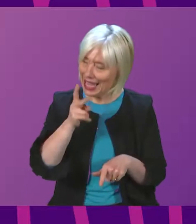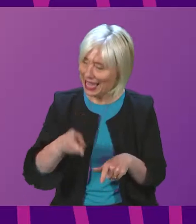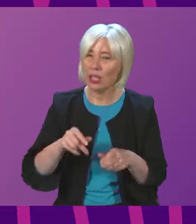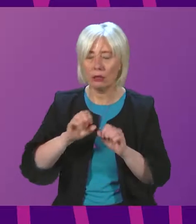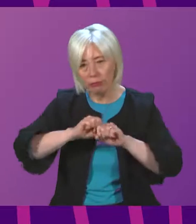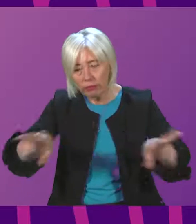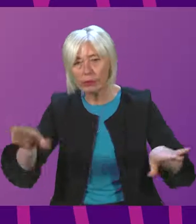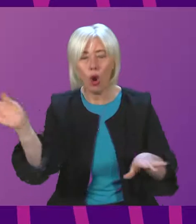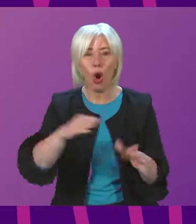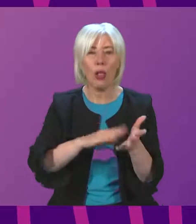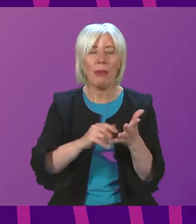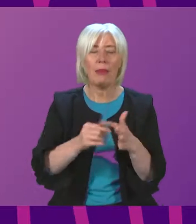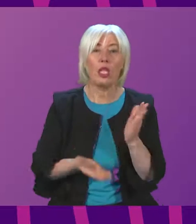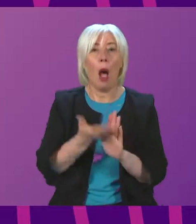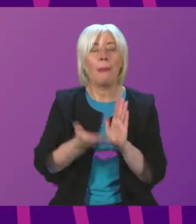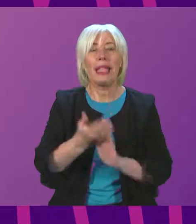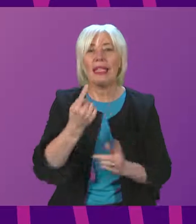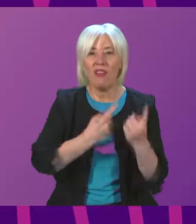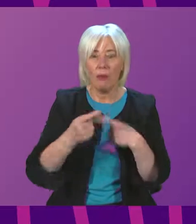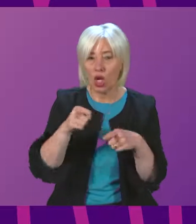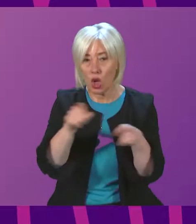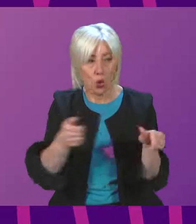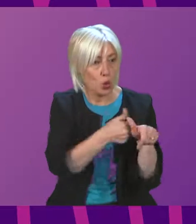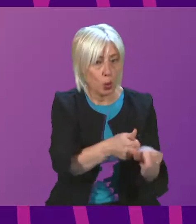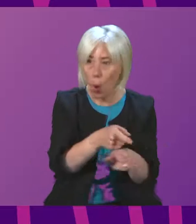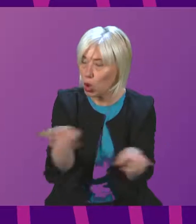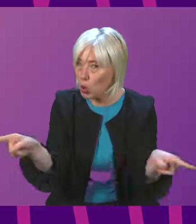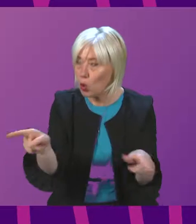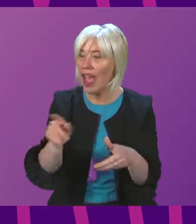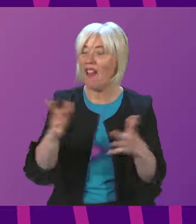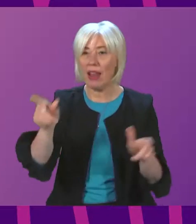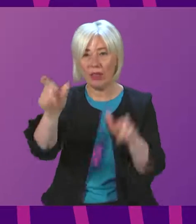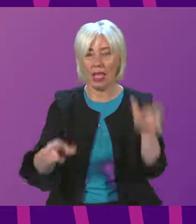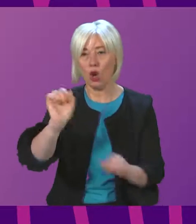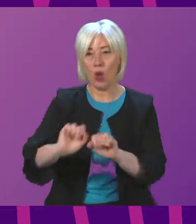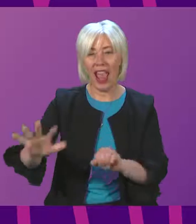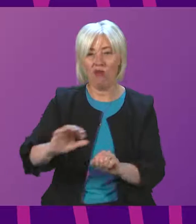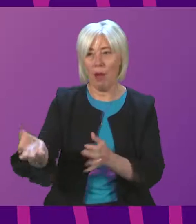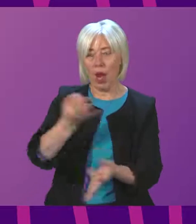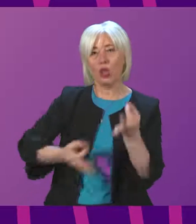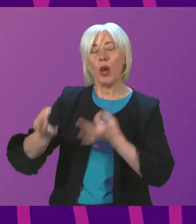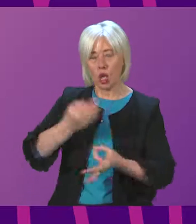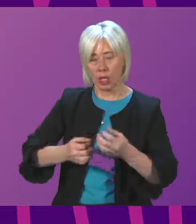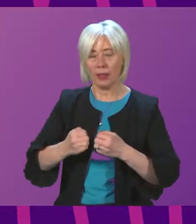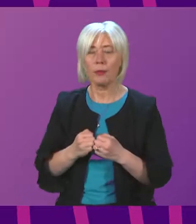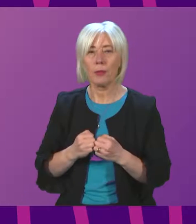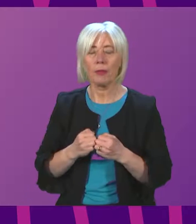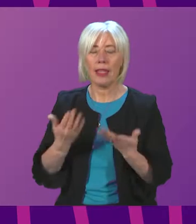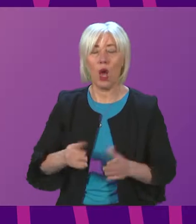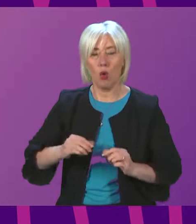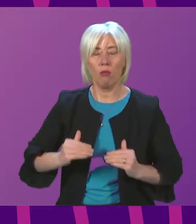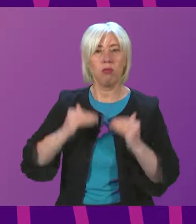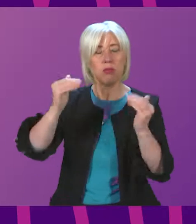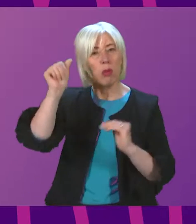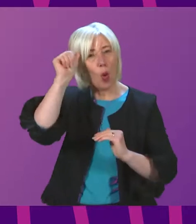providing the most up-to-date information to support you in responding to questions from your constituents. This increased level of awareness